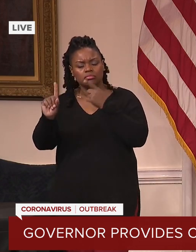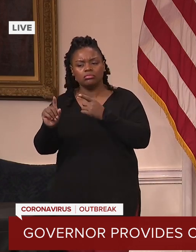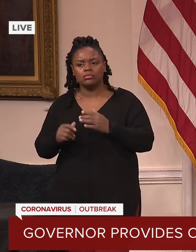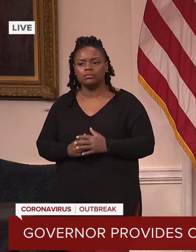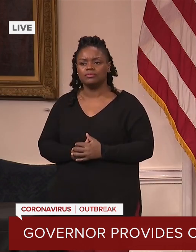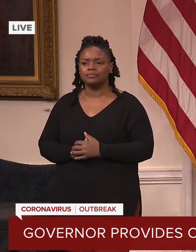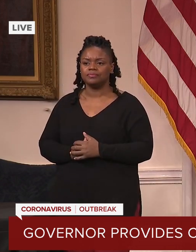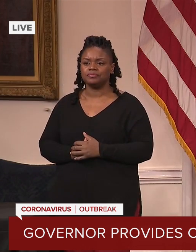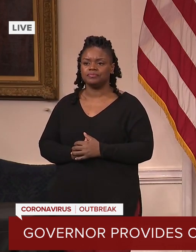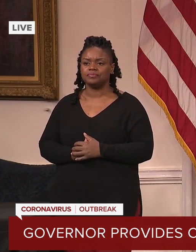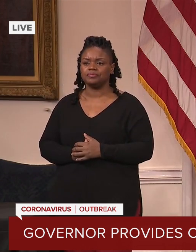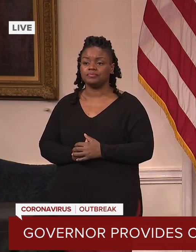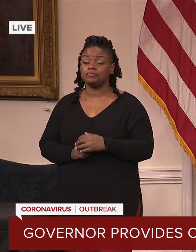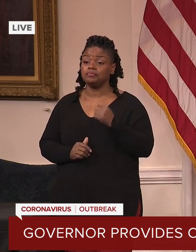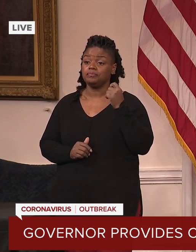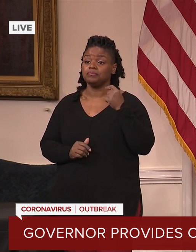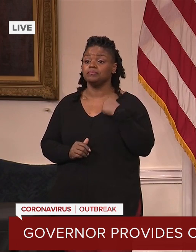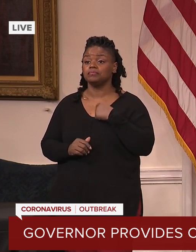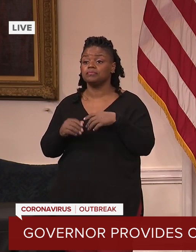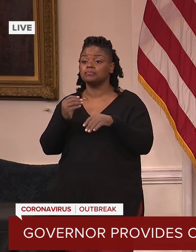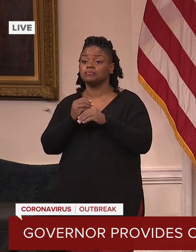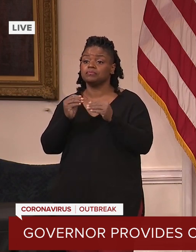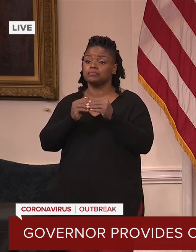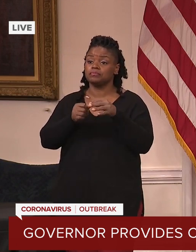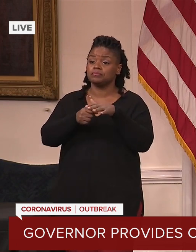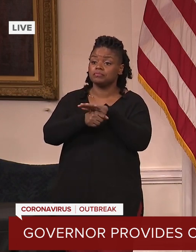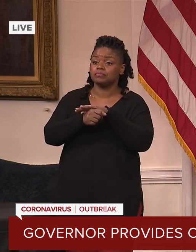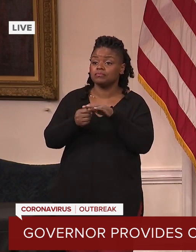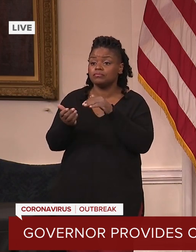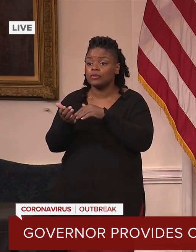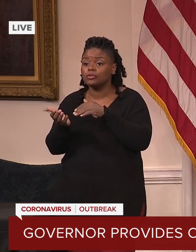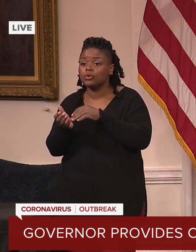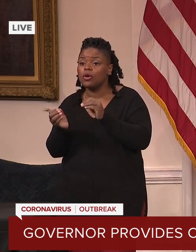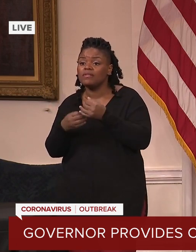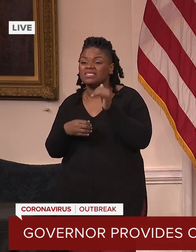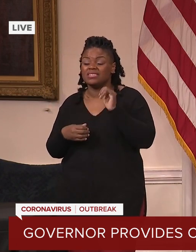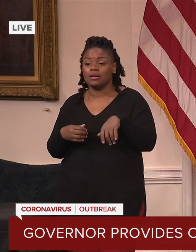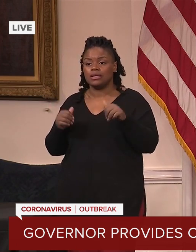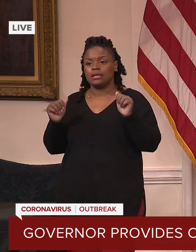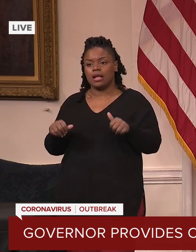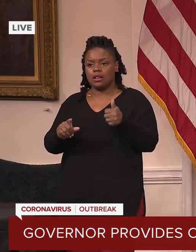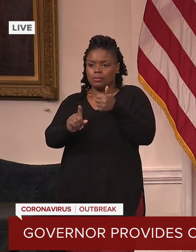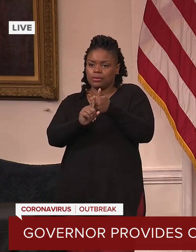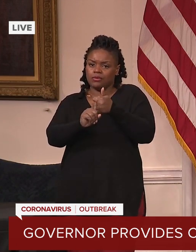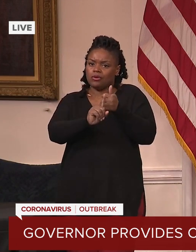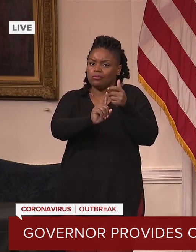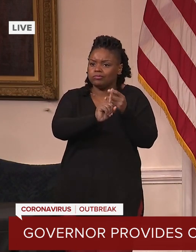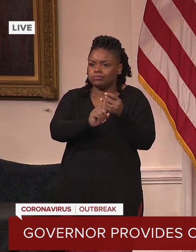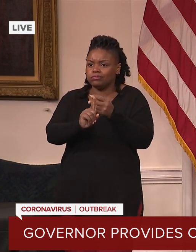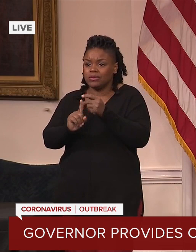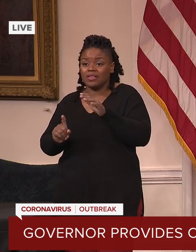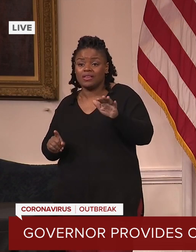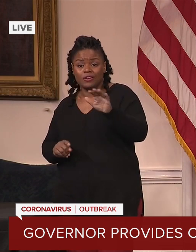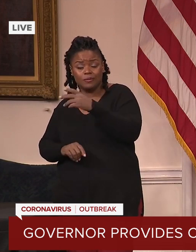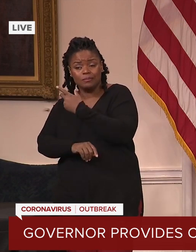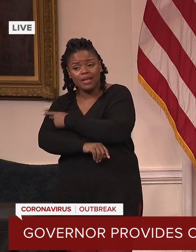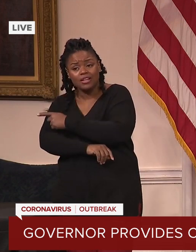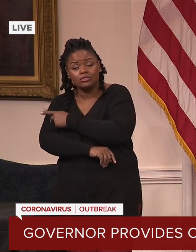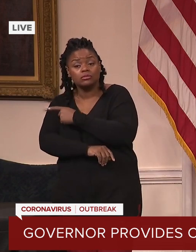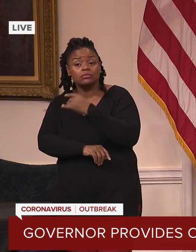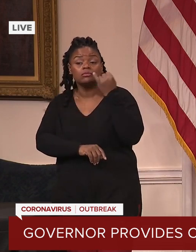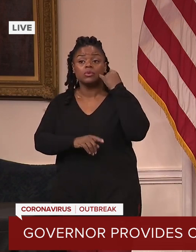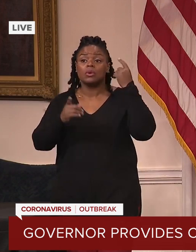themselves to vaccinate the population. So again, as we expand into 1B, 1B, 1C, and beyond,